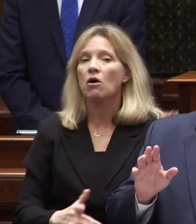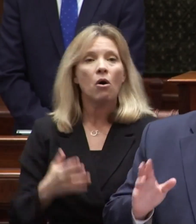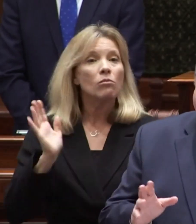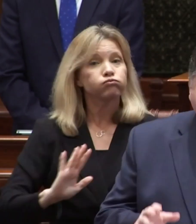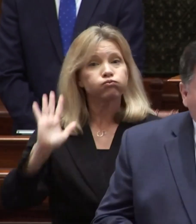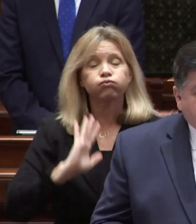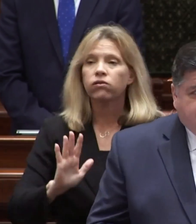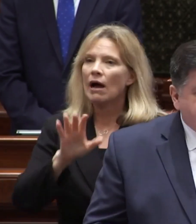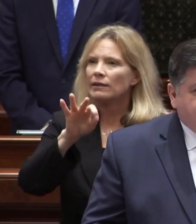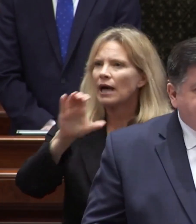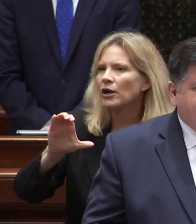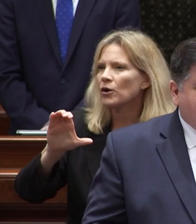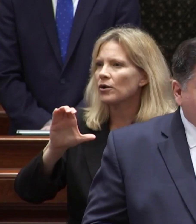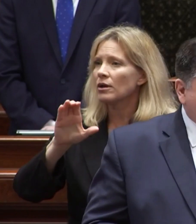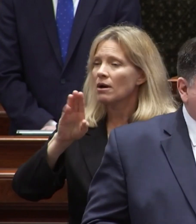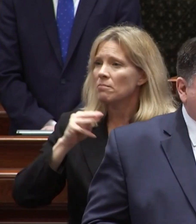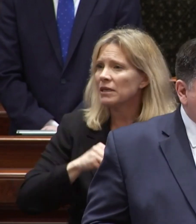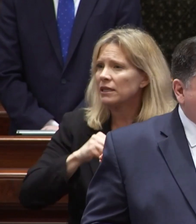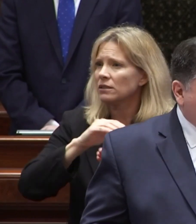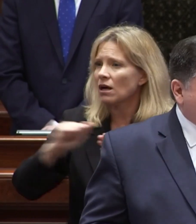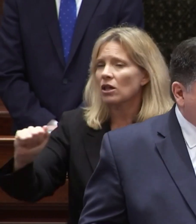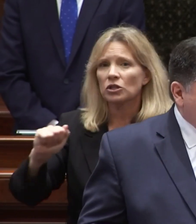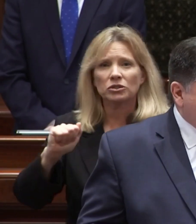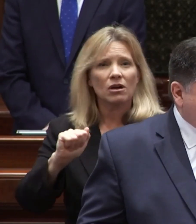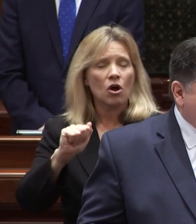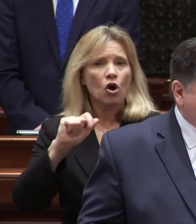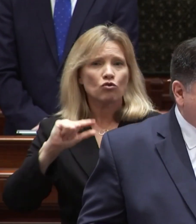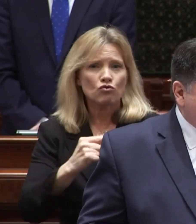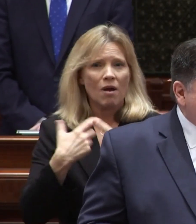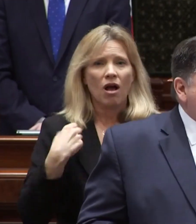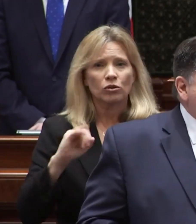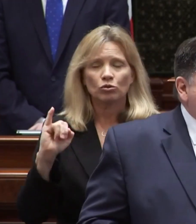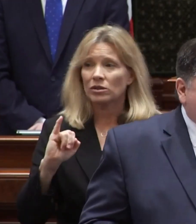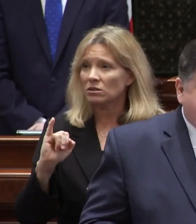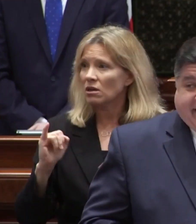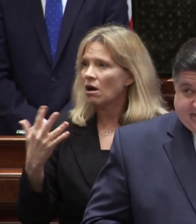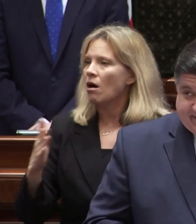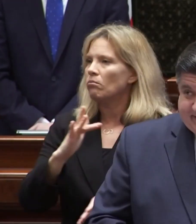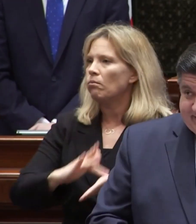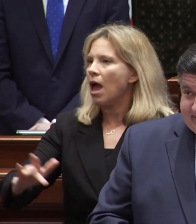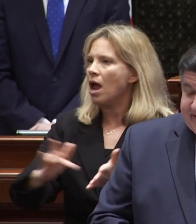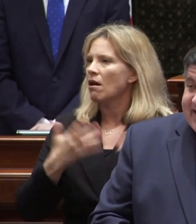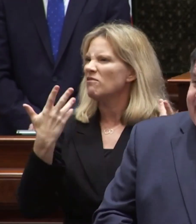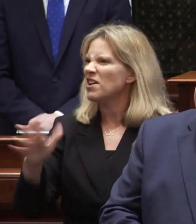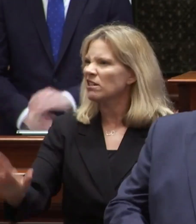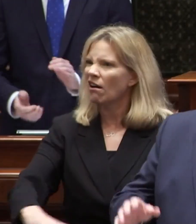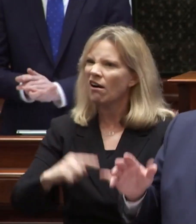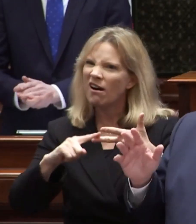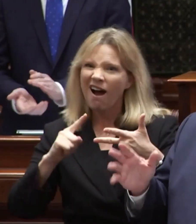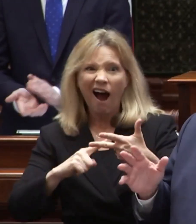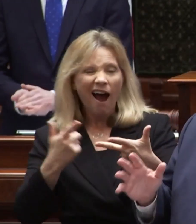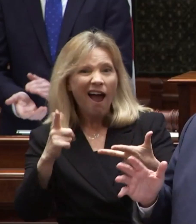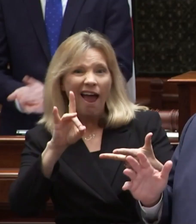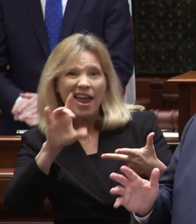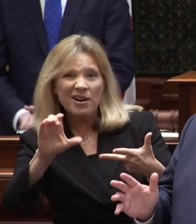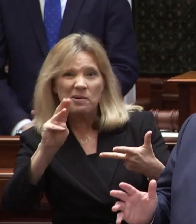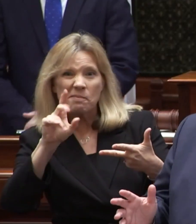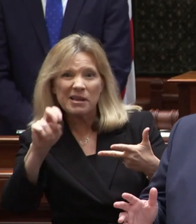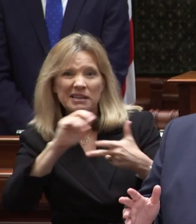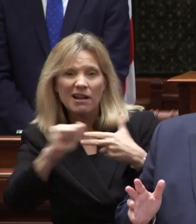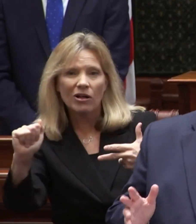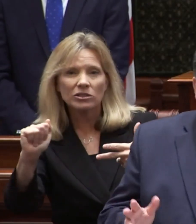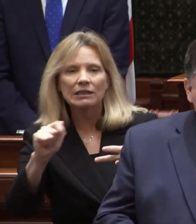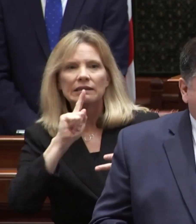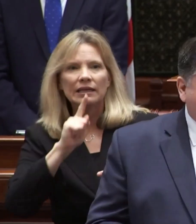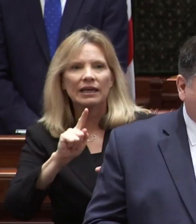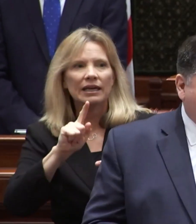Remember the $900 million in group health insurance debt? Paid. How about the $800 million